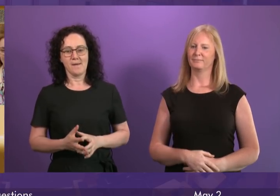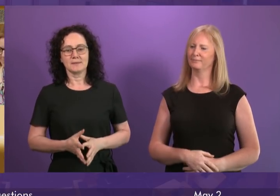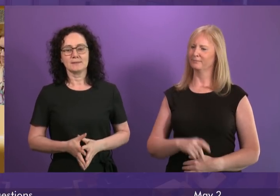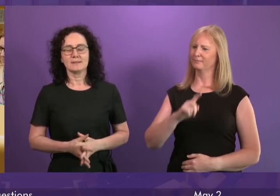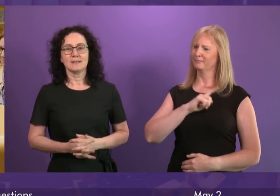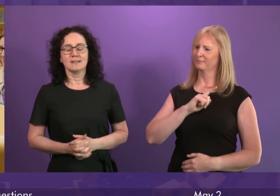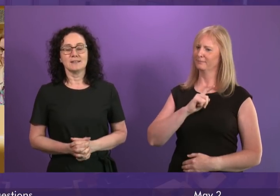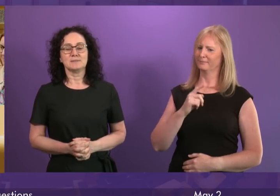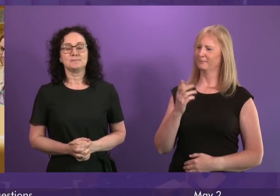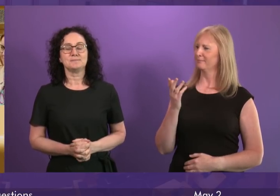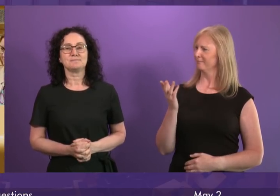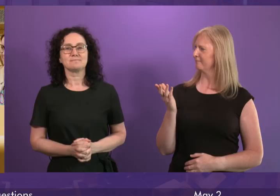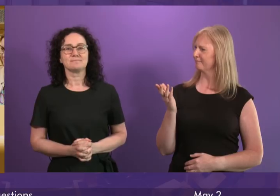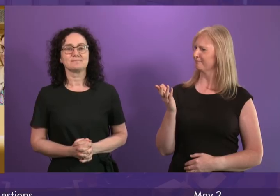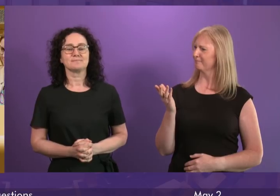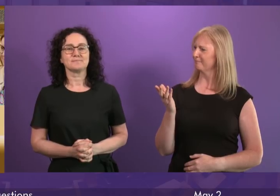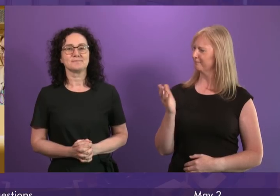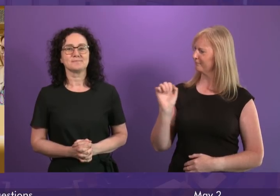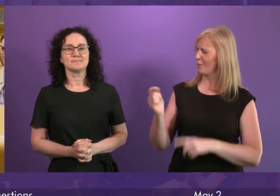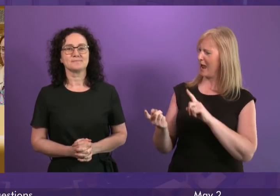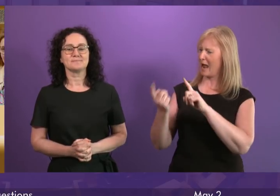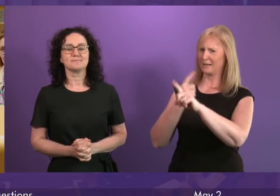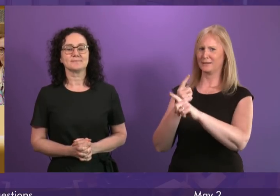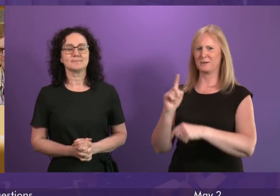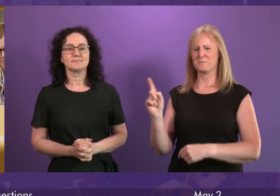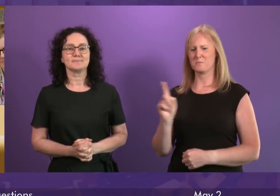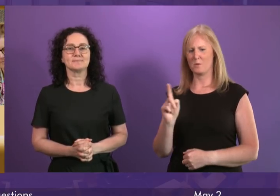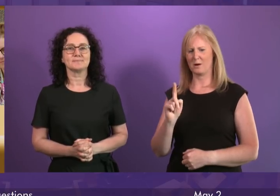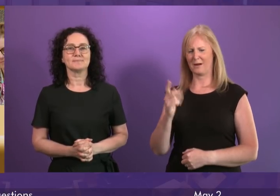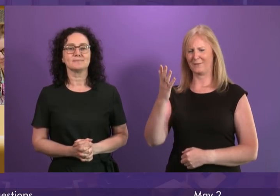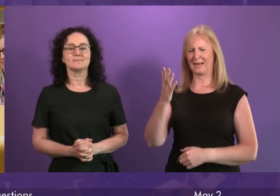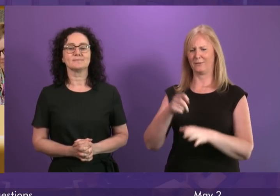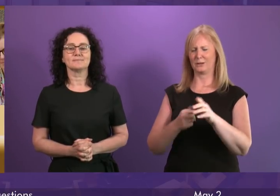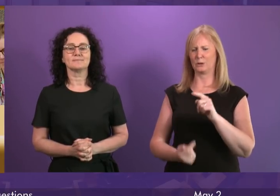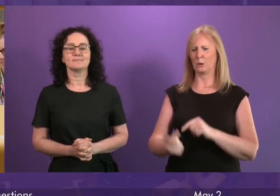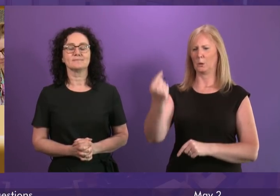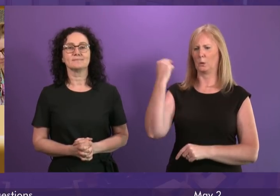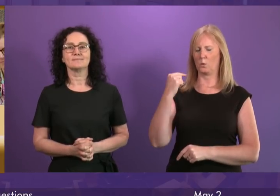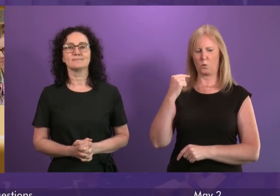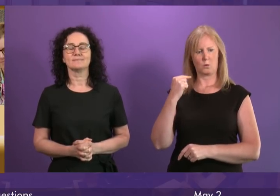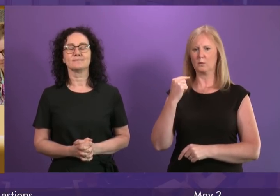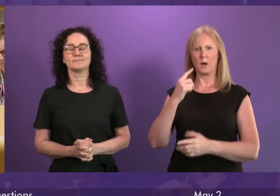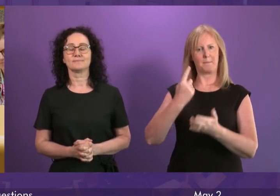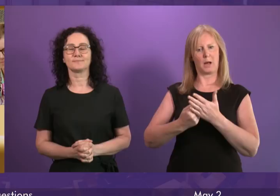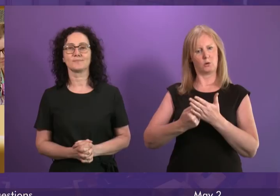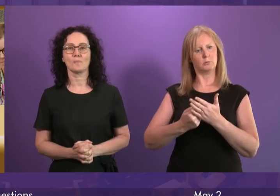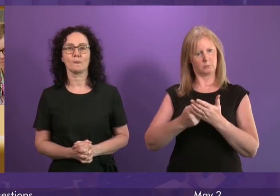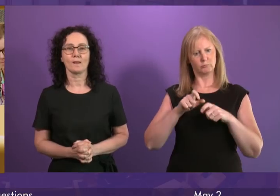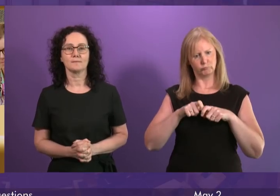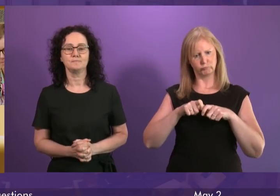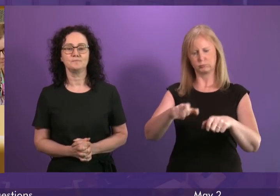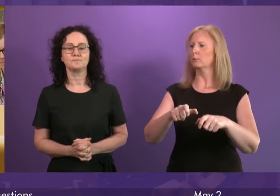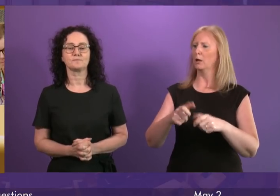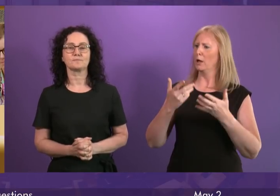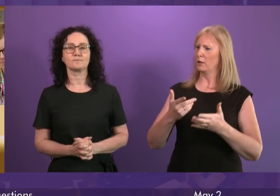Because what her answer boils down to is this. Five years ago it was keep the pound forever, today it's